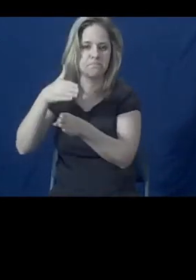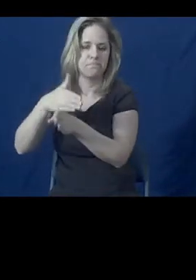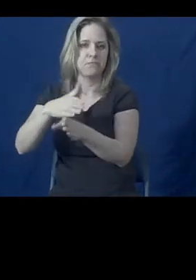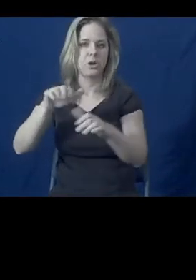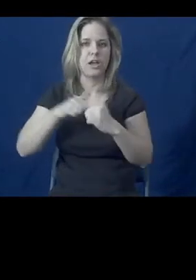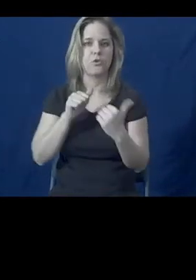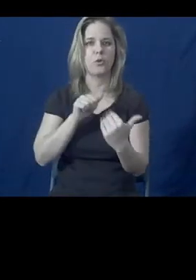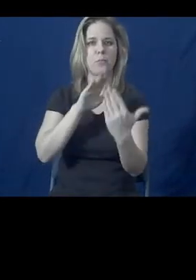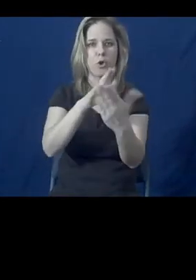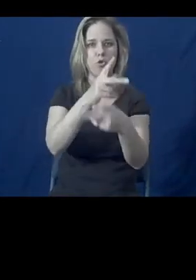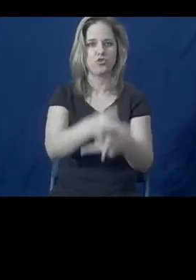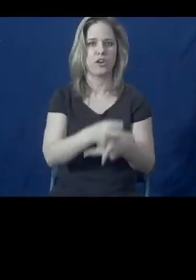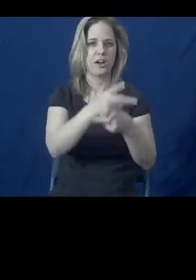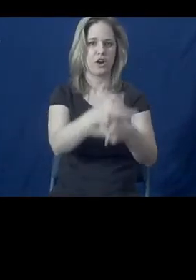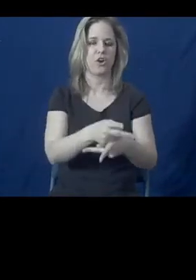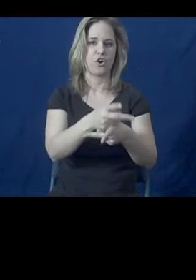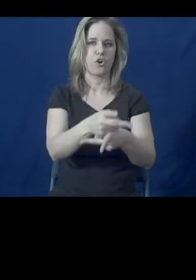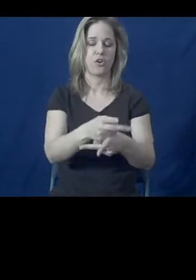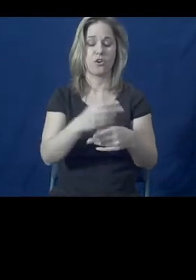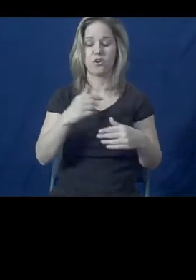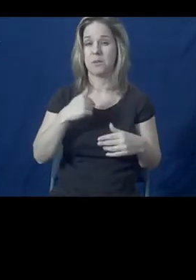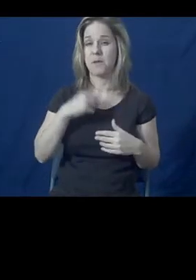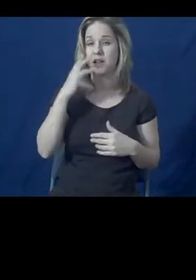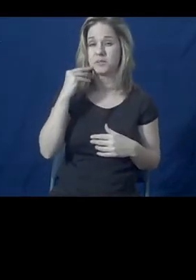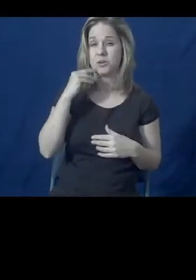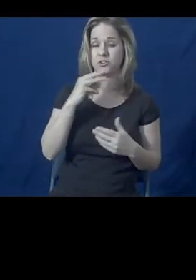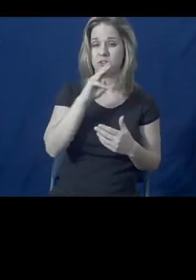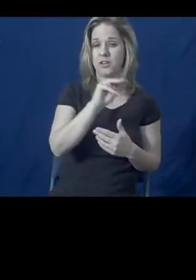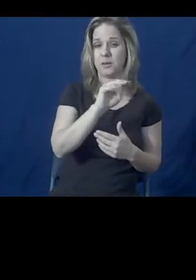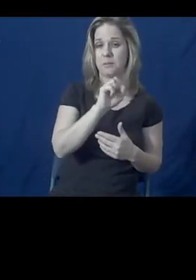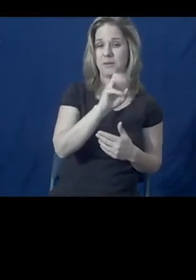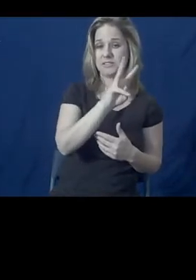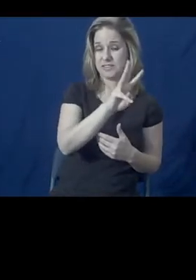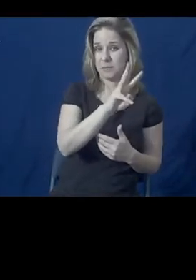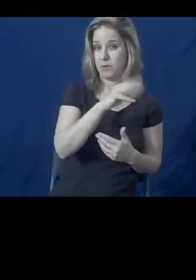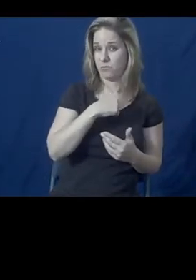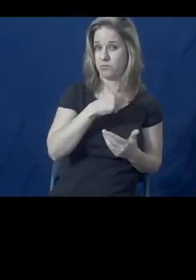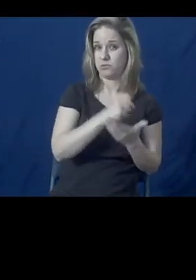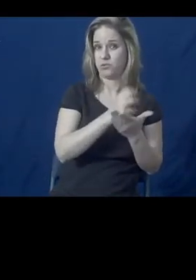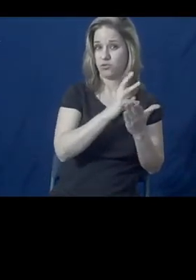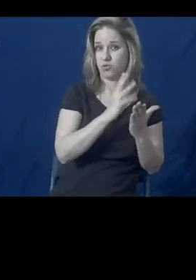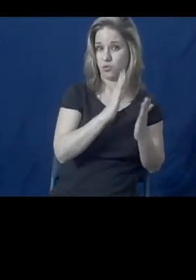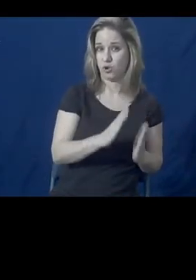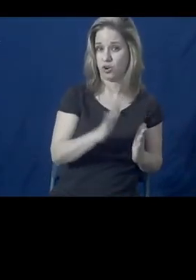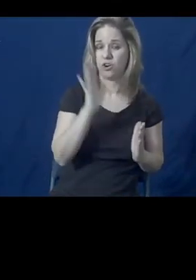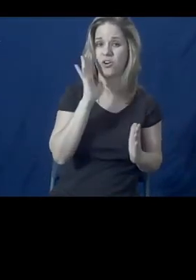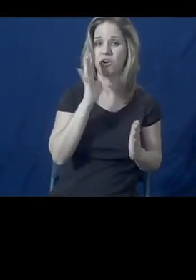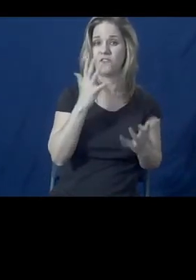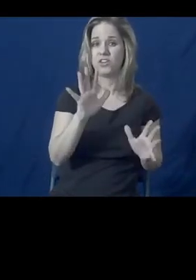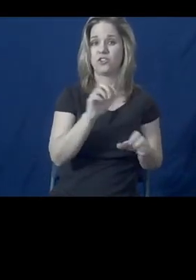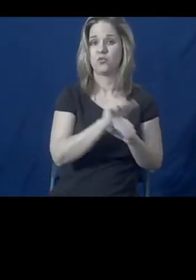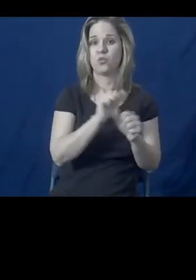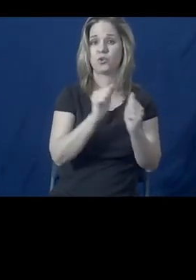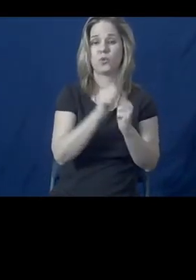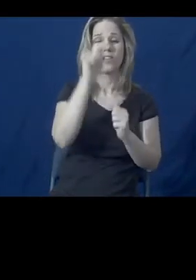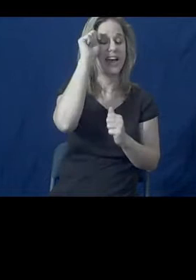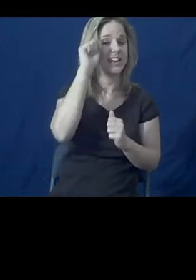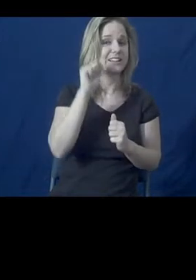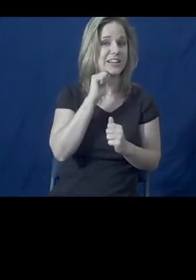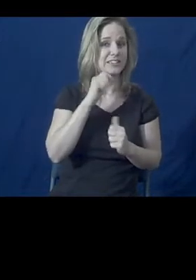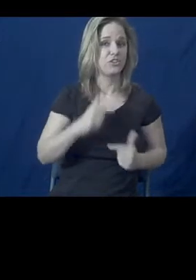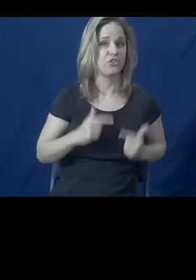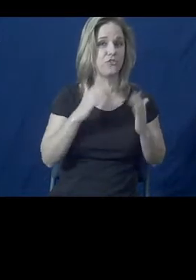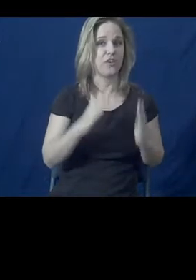to care. I have an MSW and have done some clinical work with adolescent